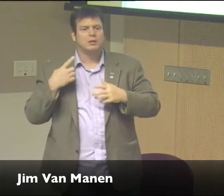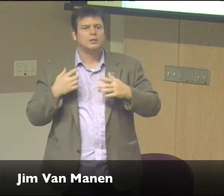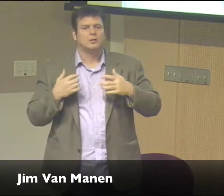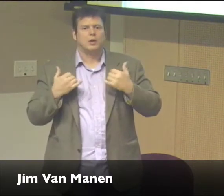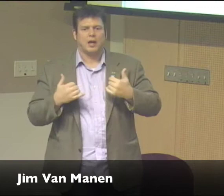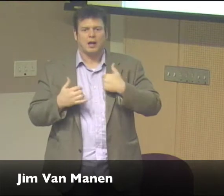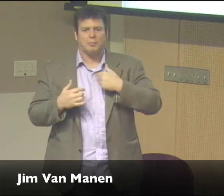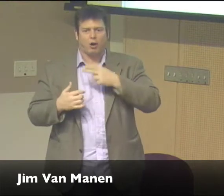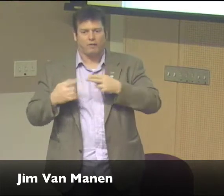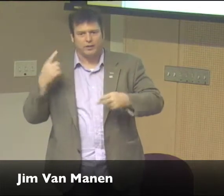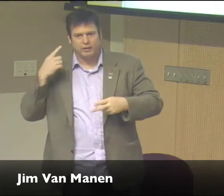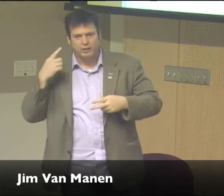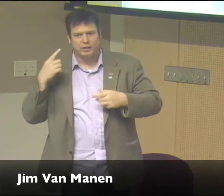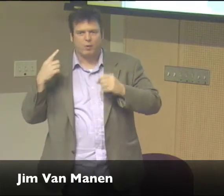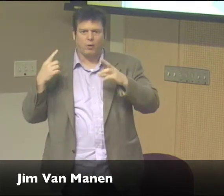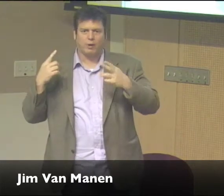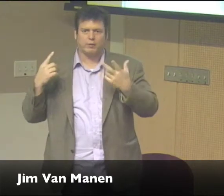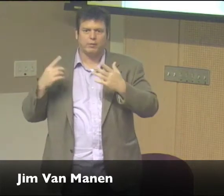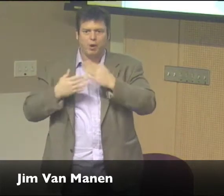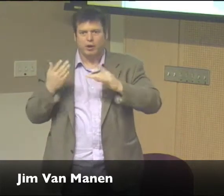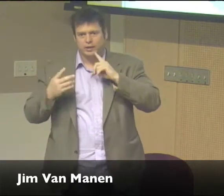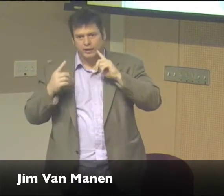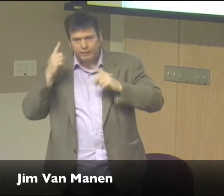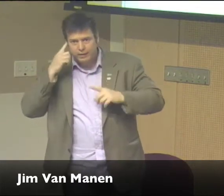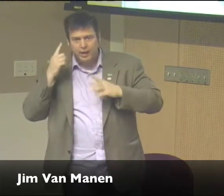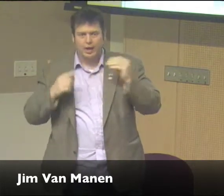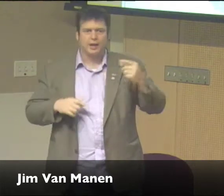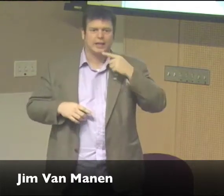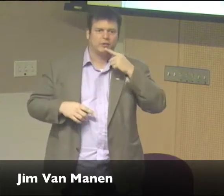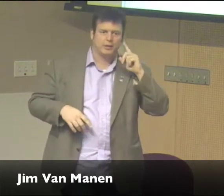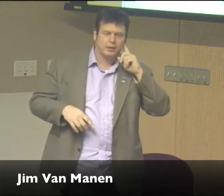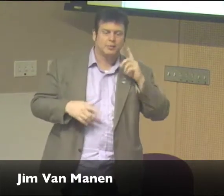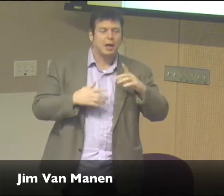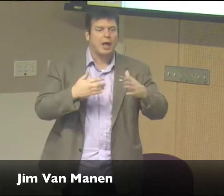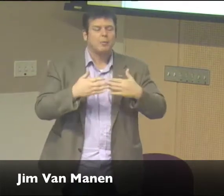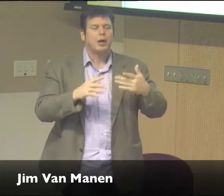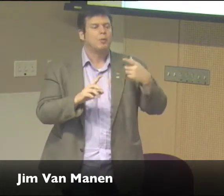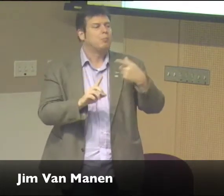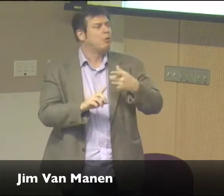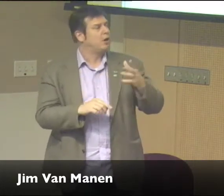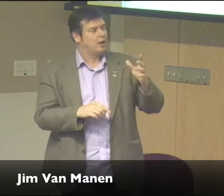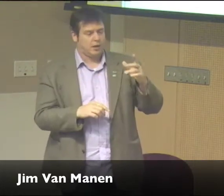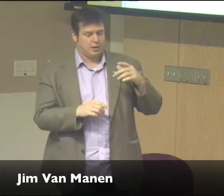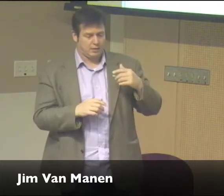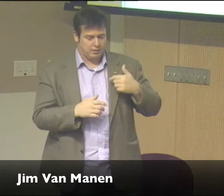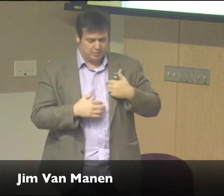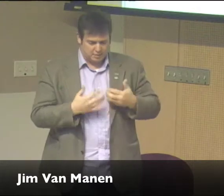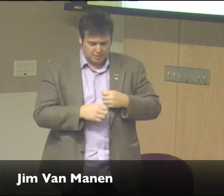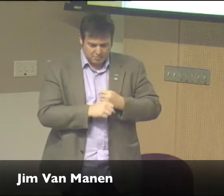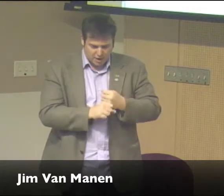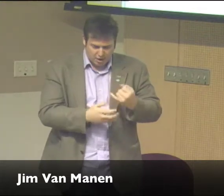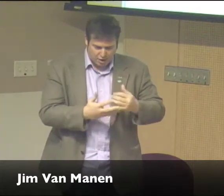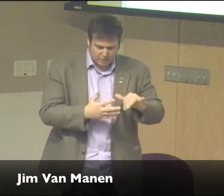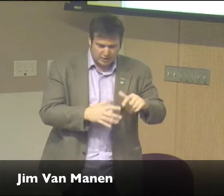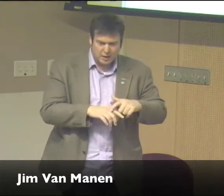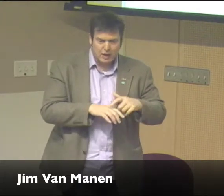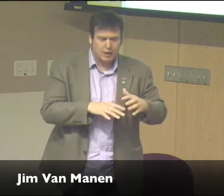in my right ear. And so now I'd say I'm partly Deaf in one ear and Deaf in the other. So anyway,